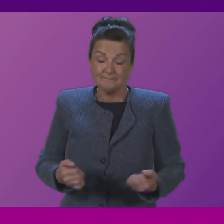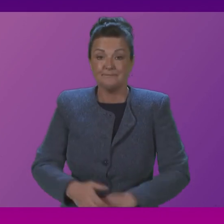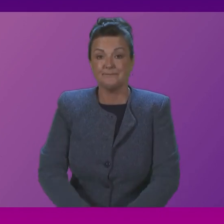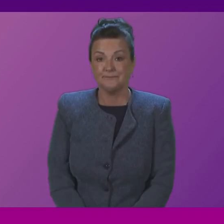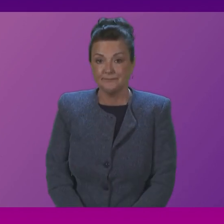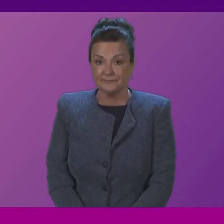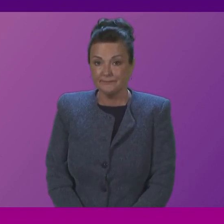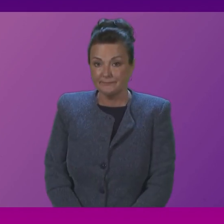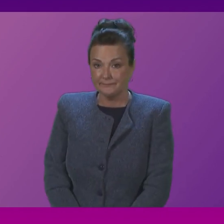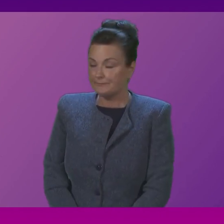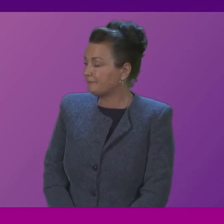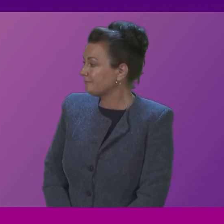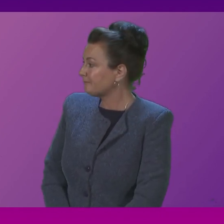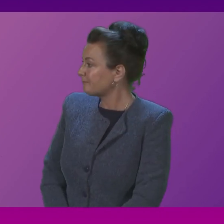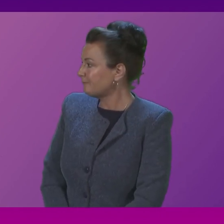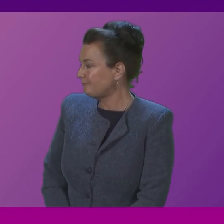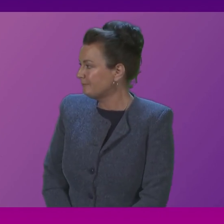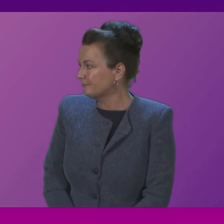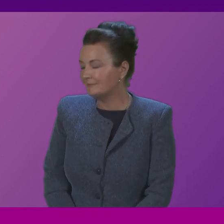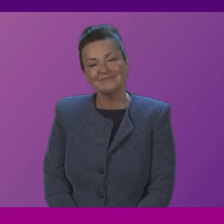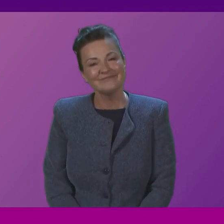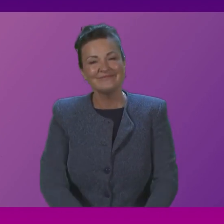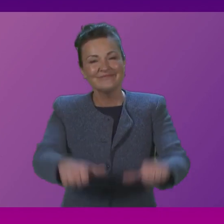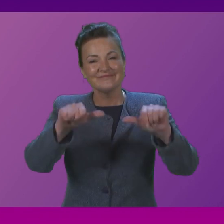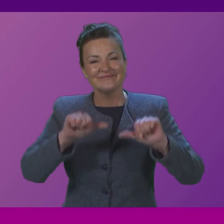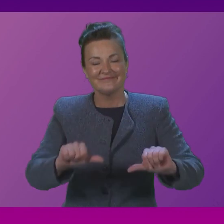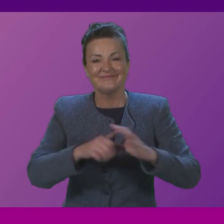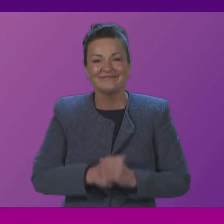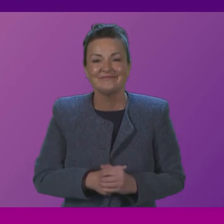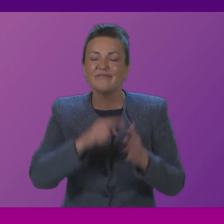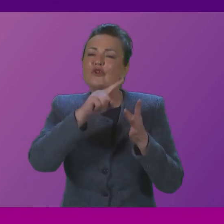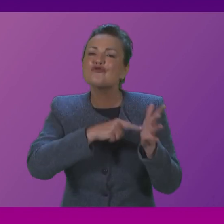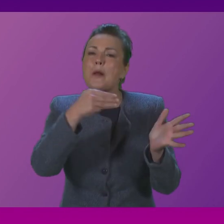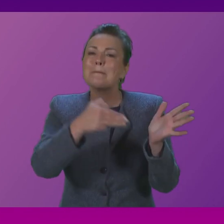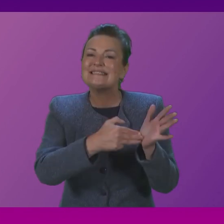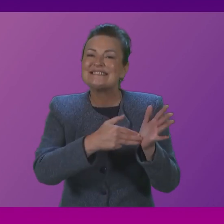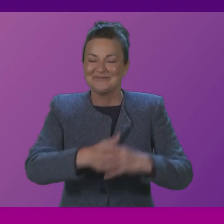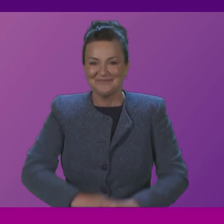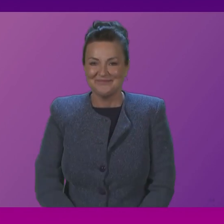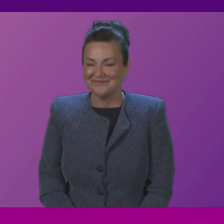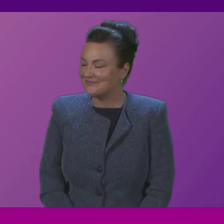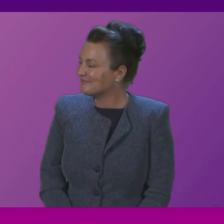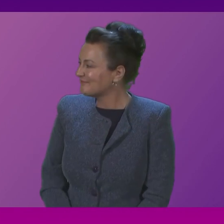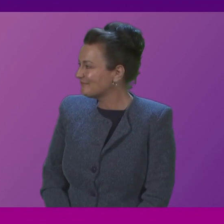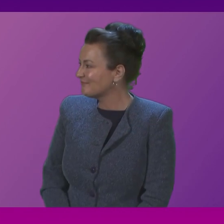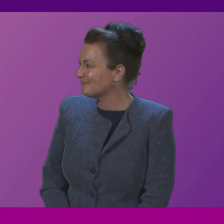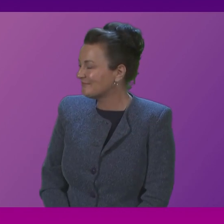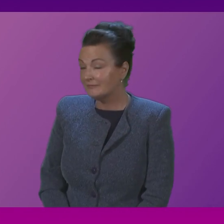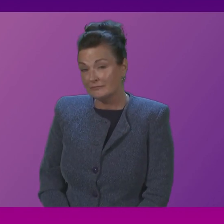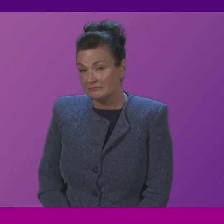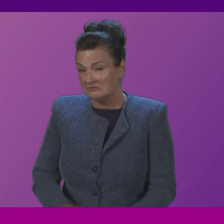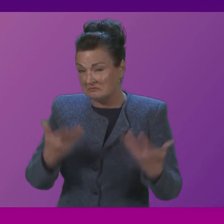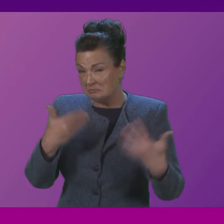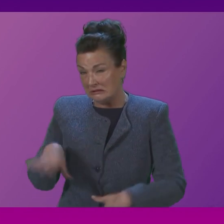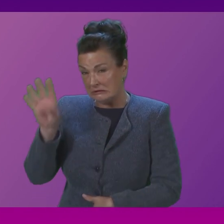We will move to general and constituency supplementary questions, and I call John Mason. Thank you very much. We hearing reports that a